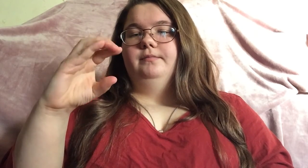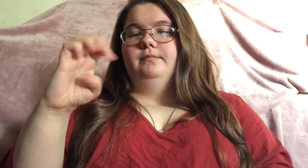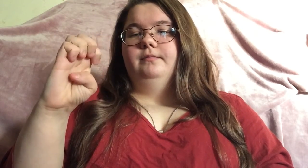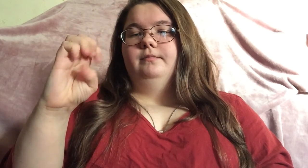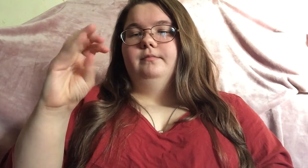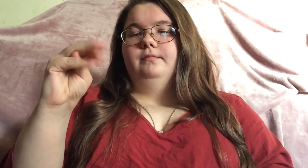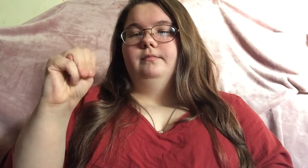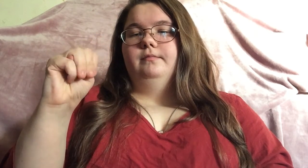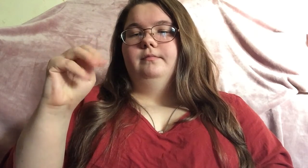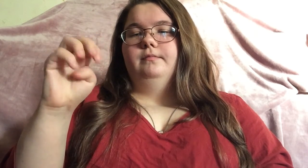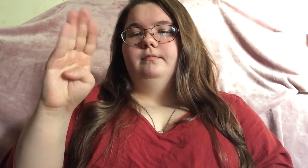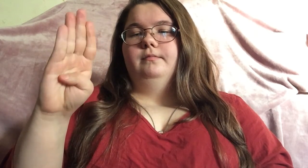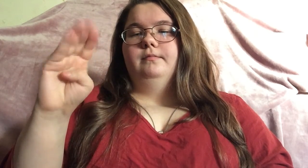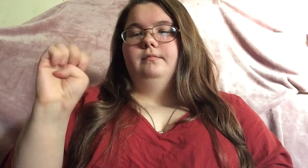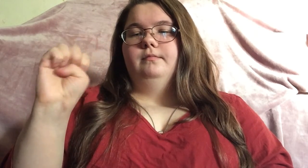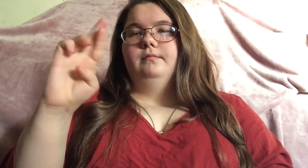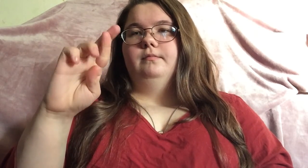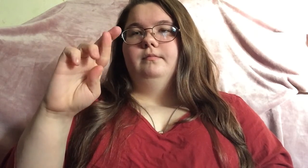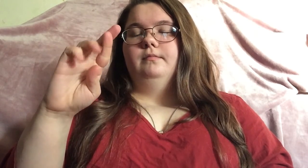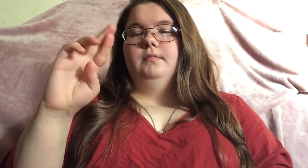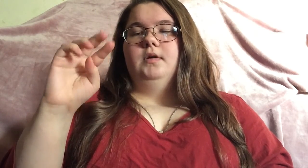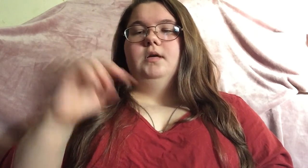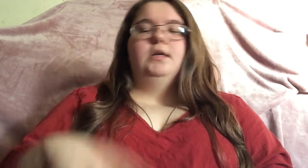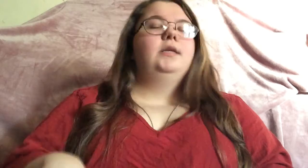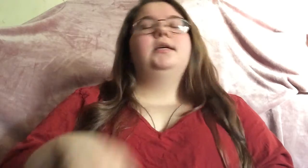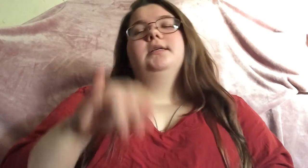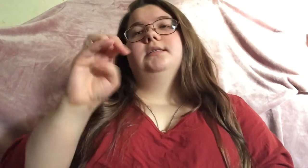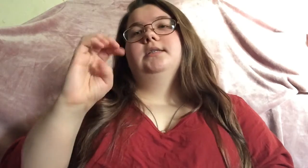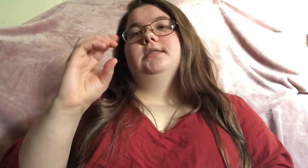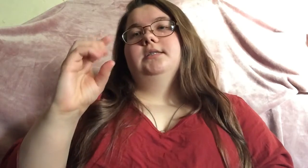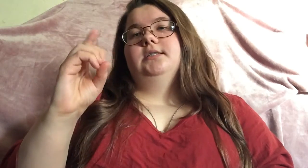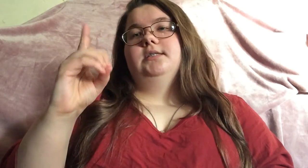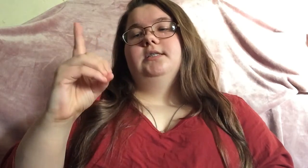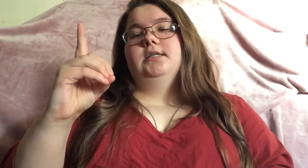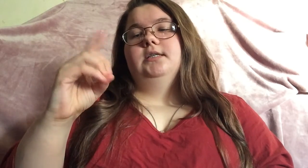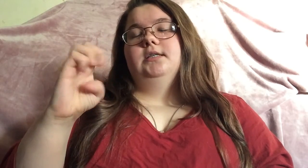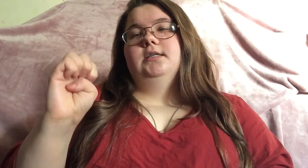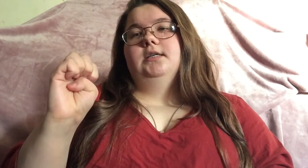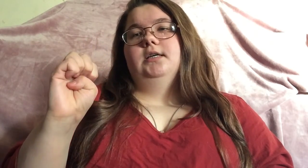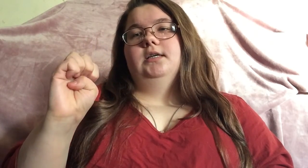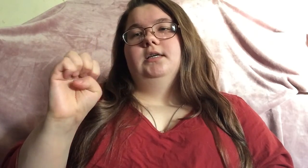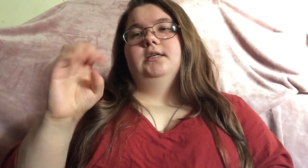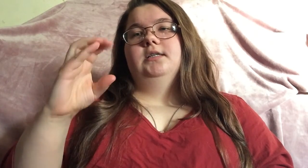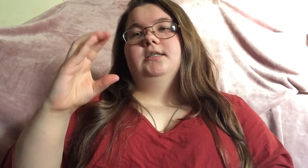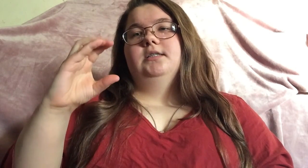is D-E-C.